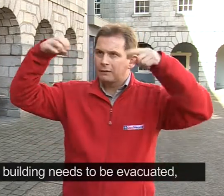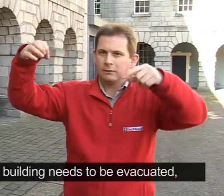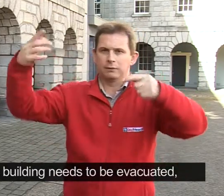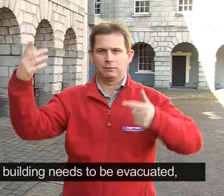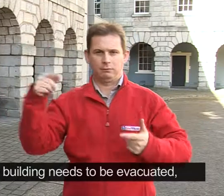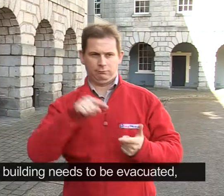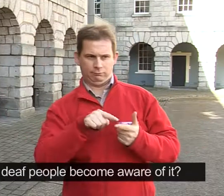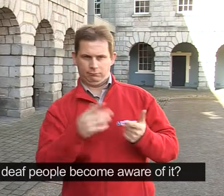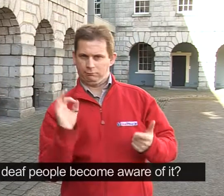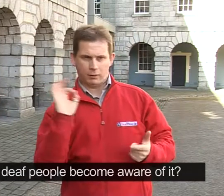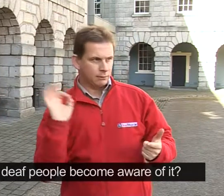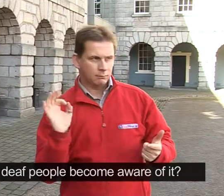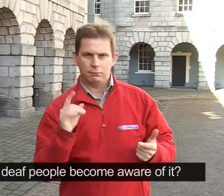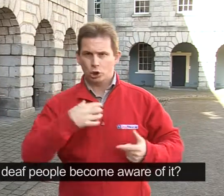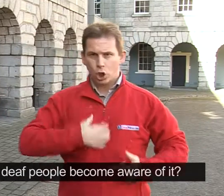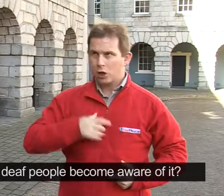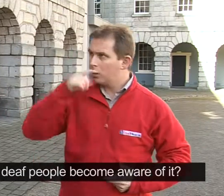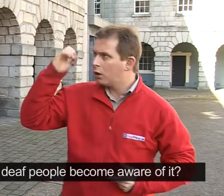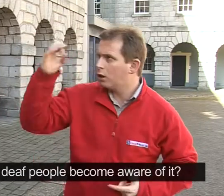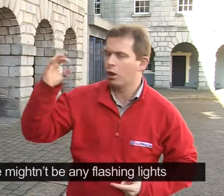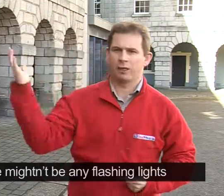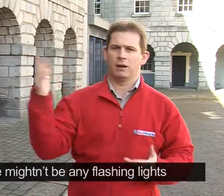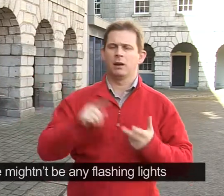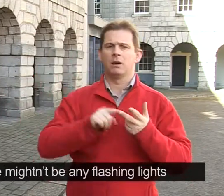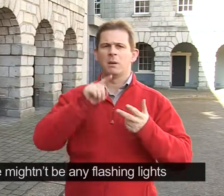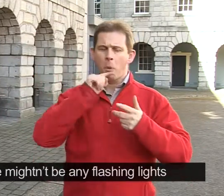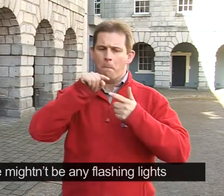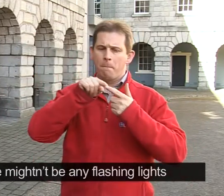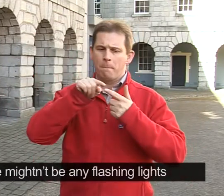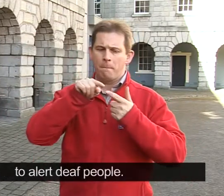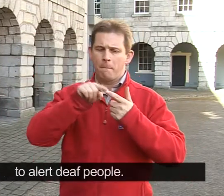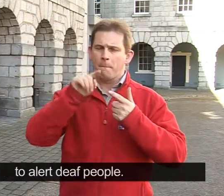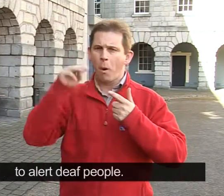evacuated, how do Deaf people become aware of it? There might not be any flashing lights to alert Deaf people.